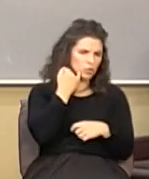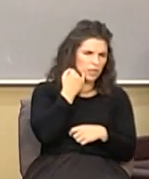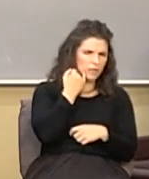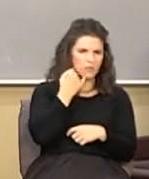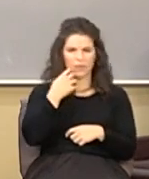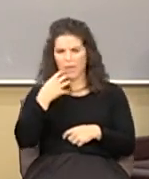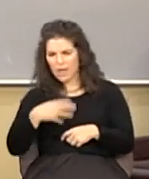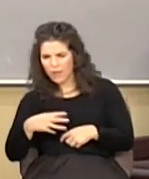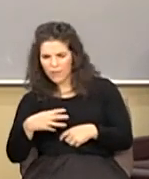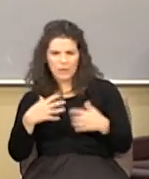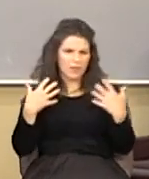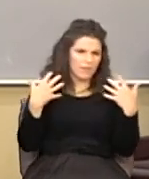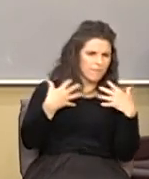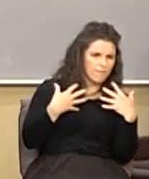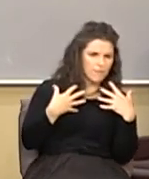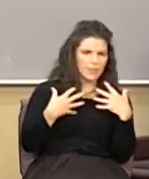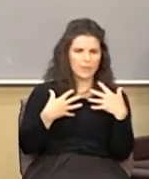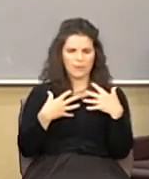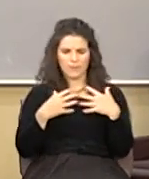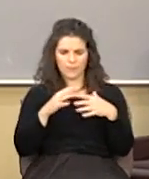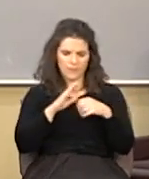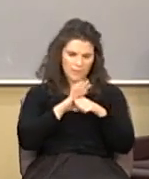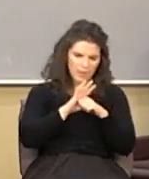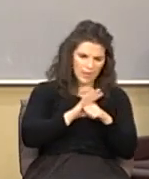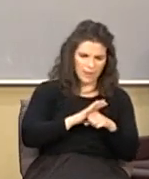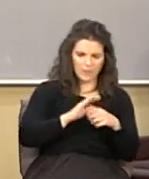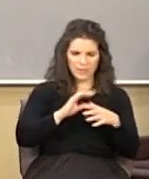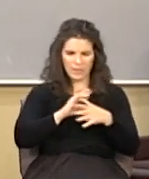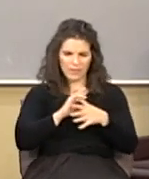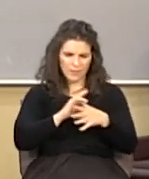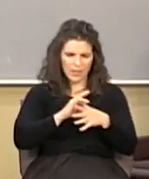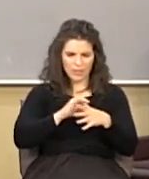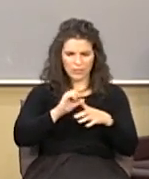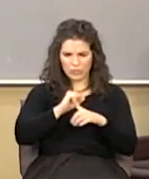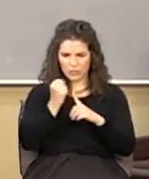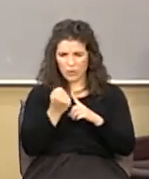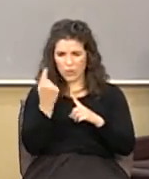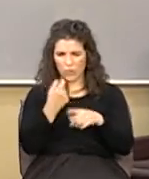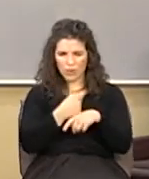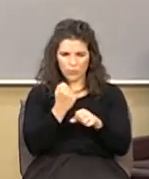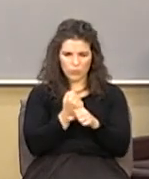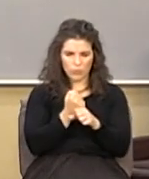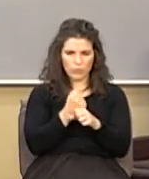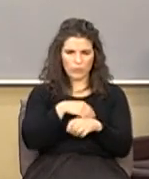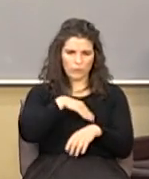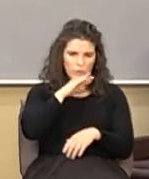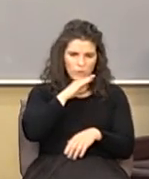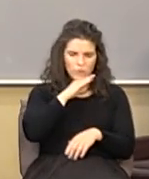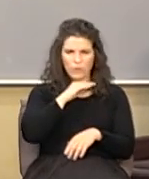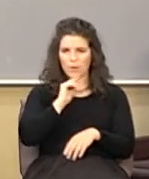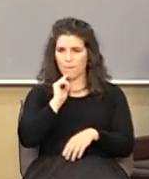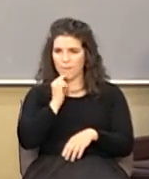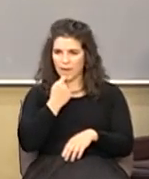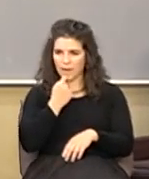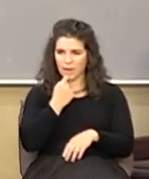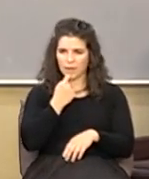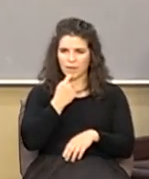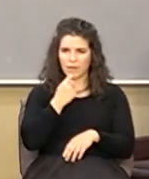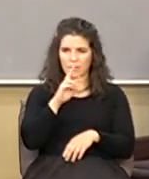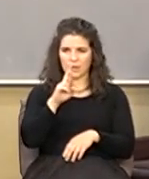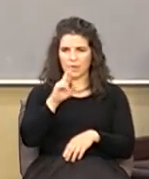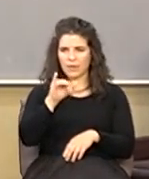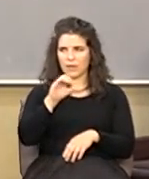the emphasis on the flesh and the circumstances only produces frustration and bitterness and rioting